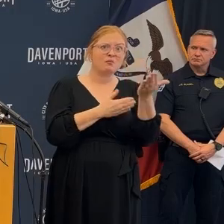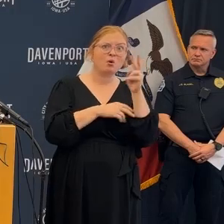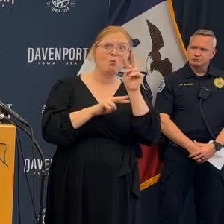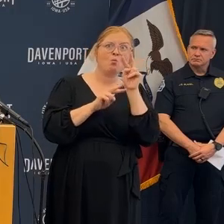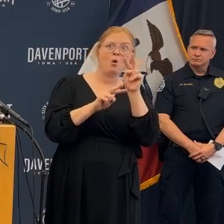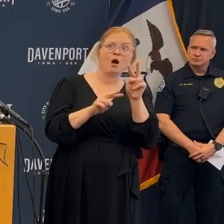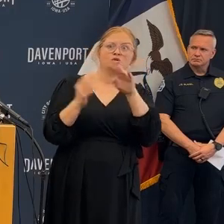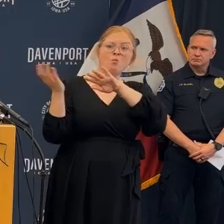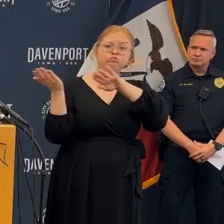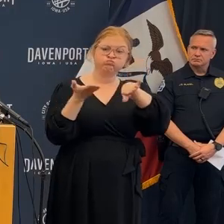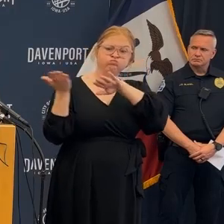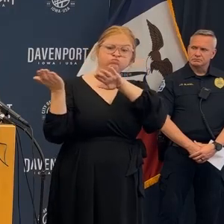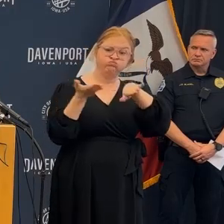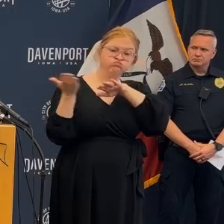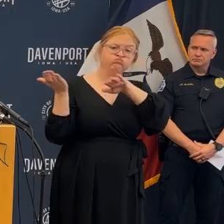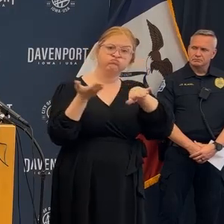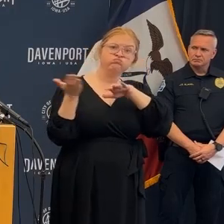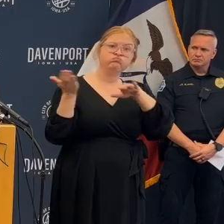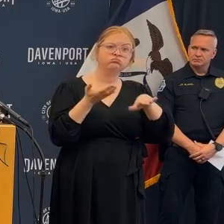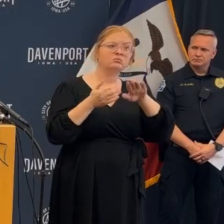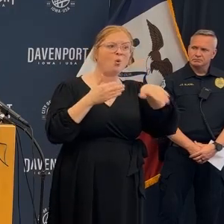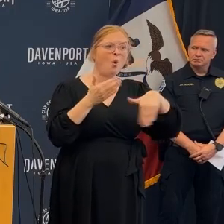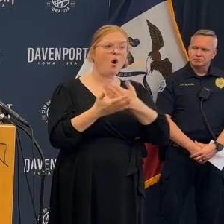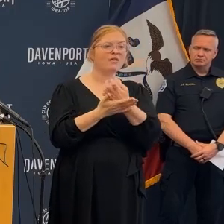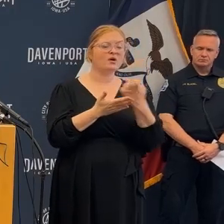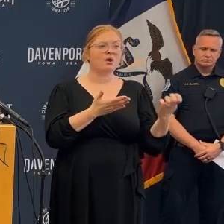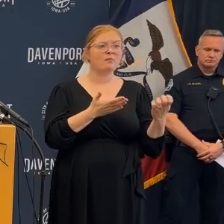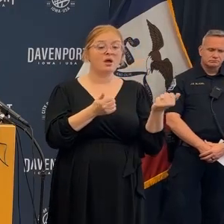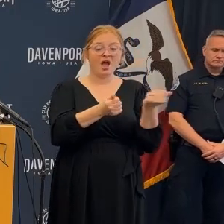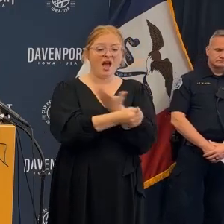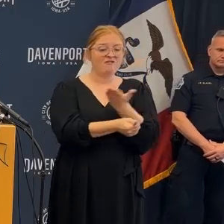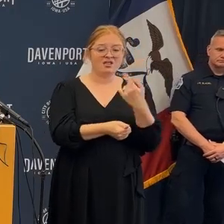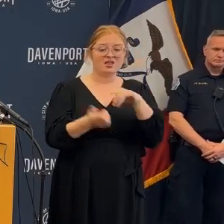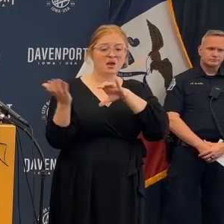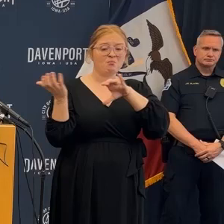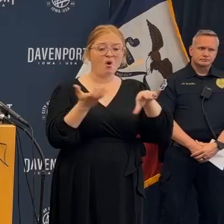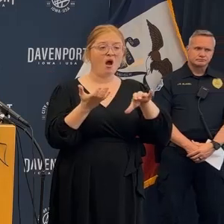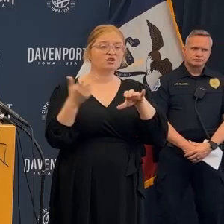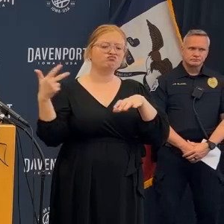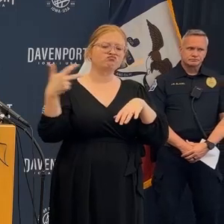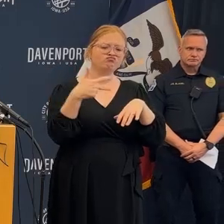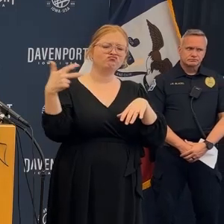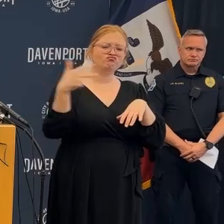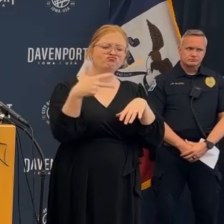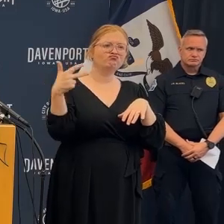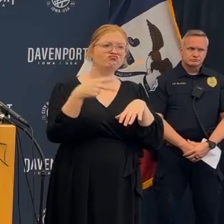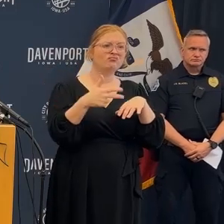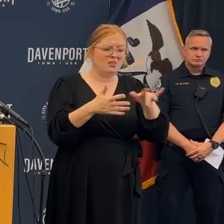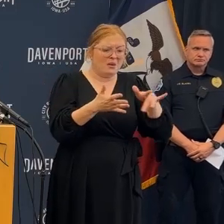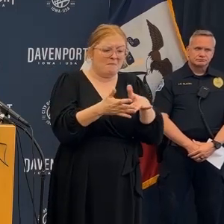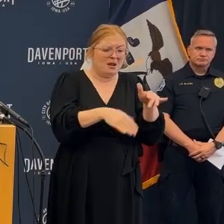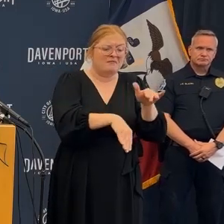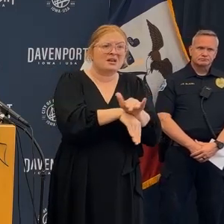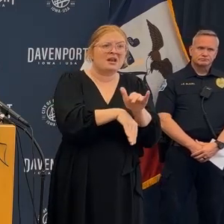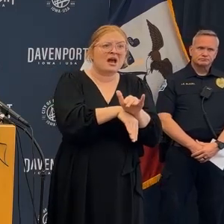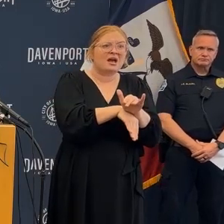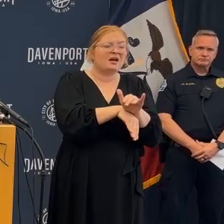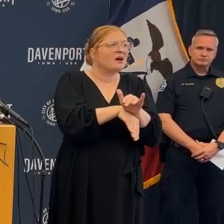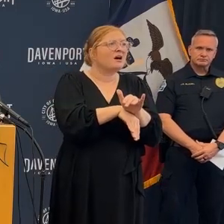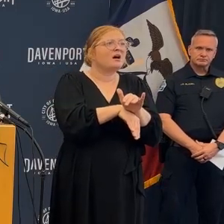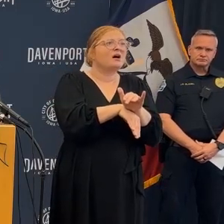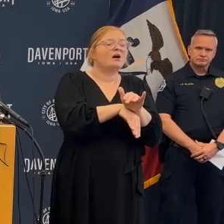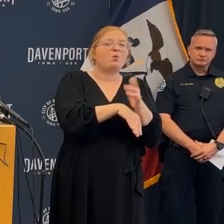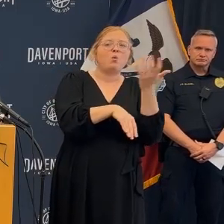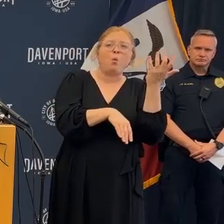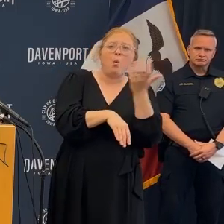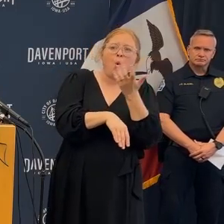semi-truck loads full of equipment and if any of you were here yesterday morning watching that litany of